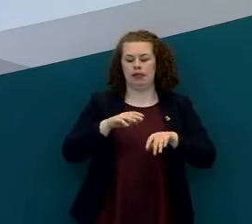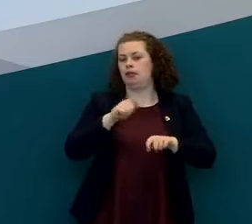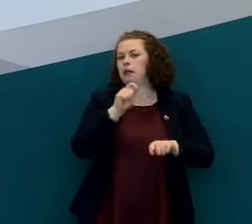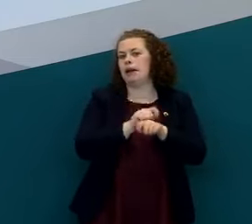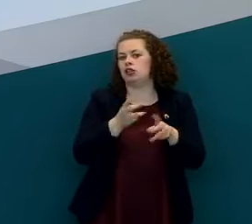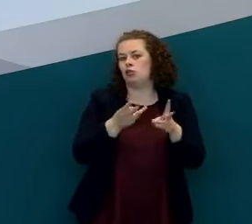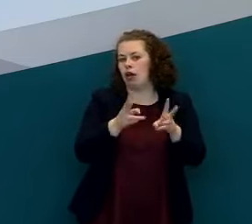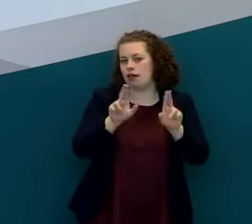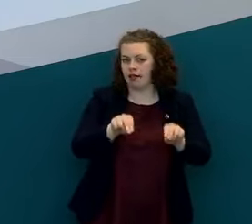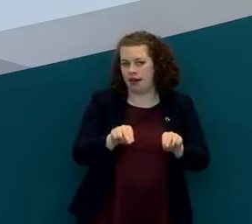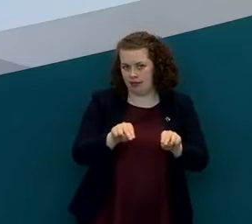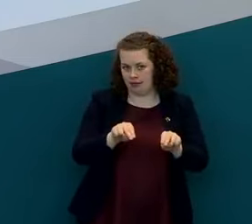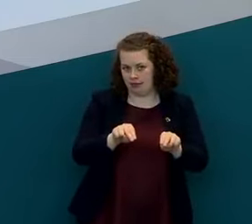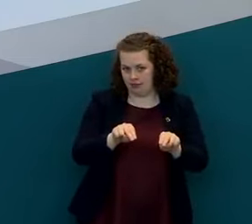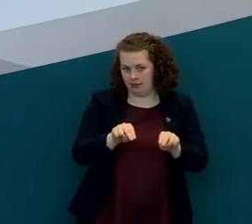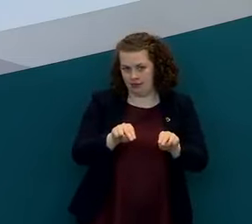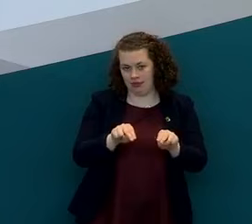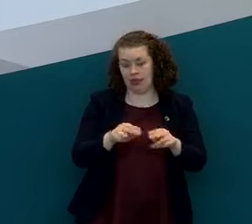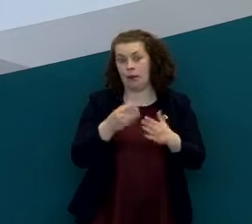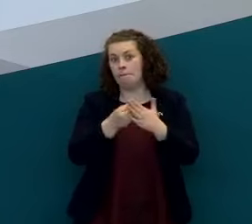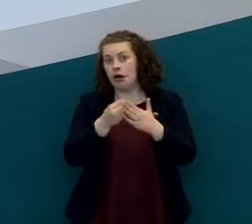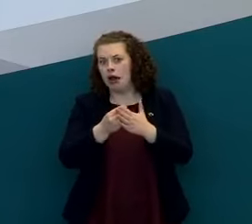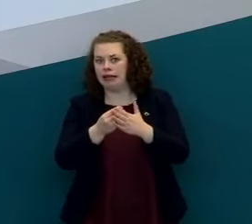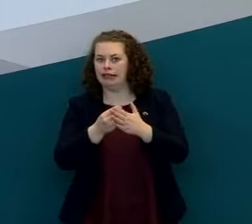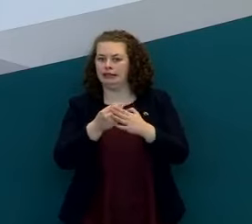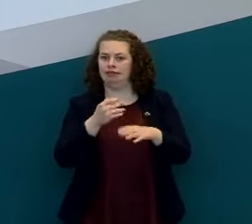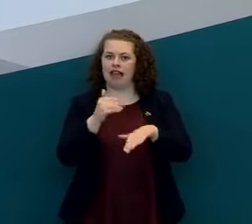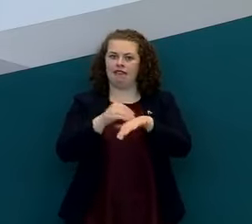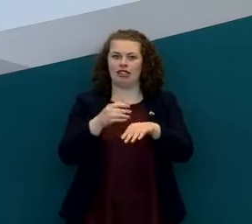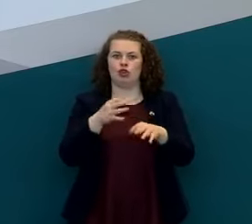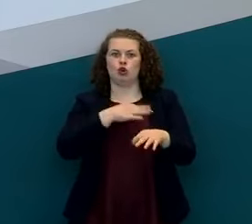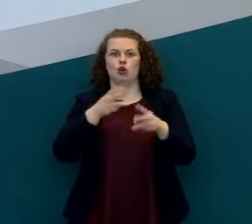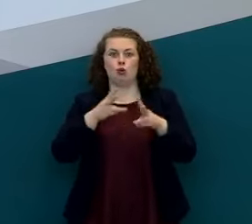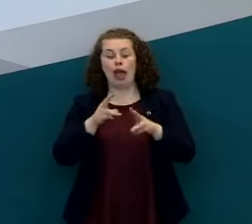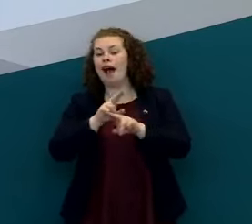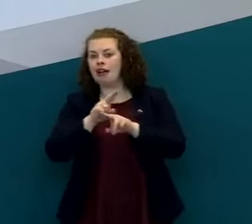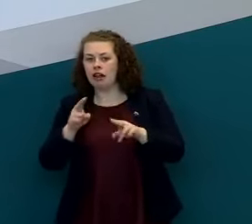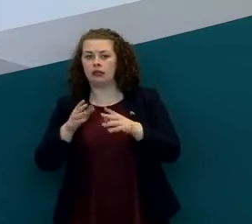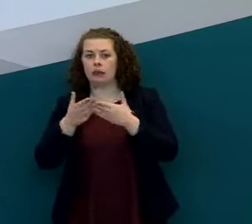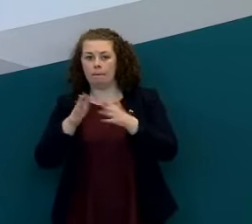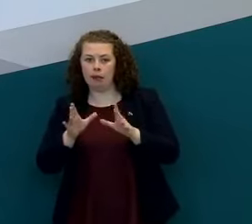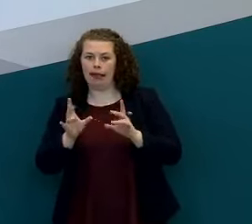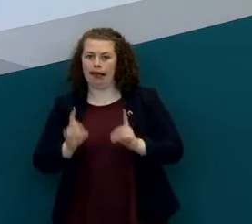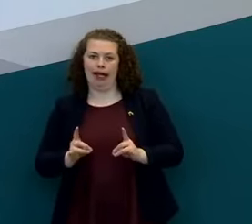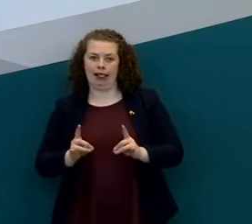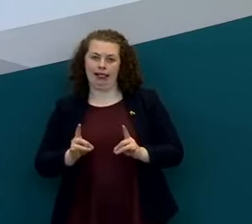and the least effect in terms of of of public health thank you